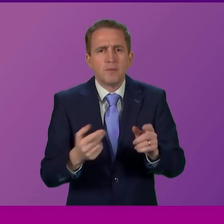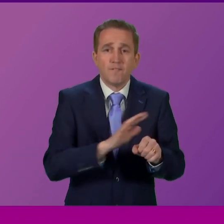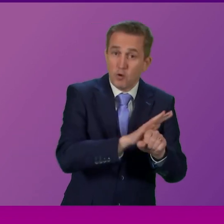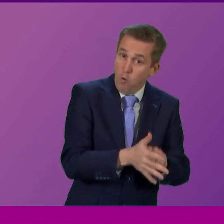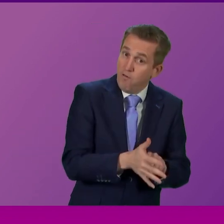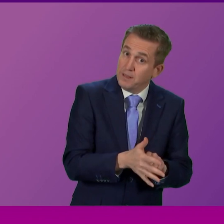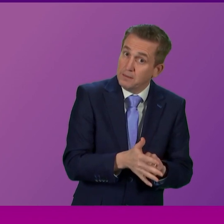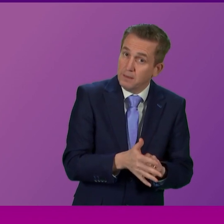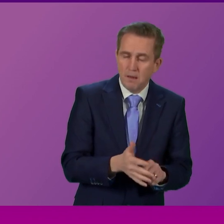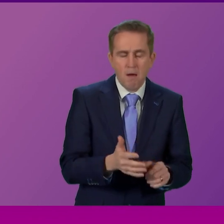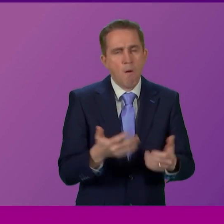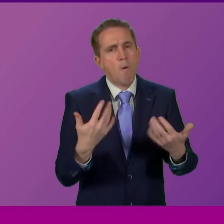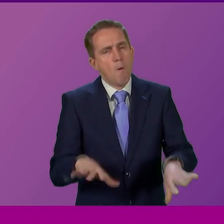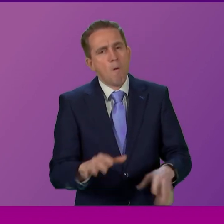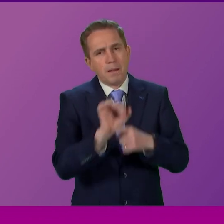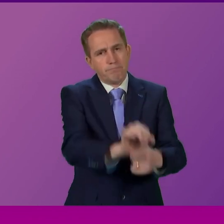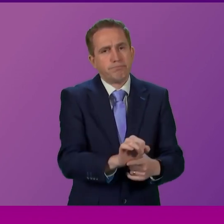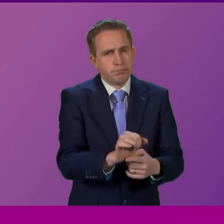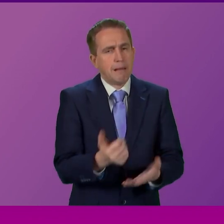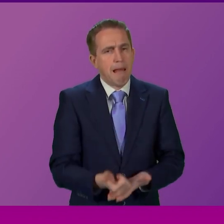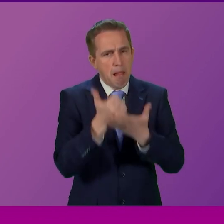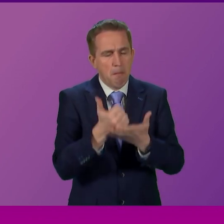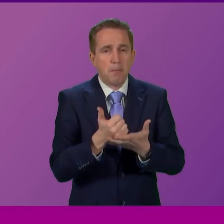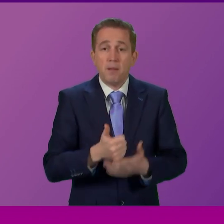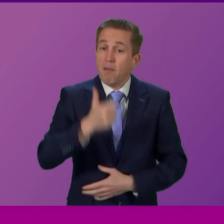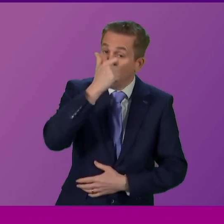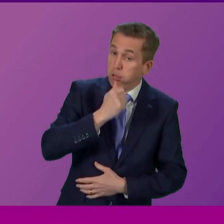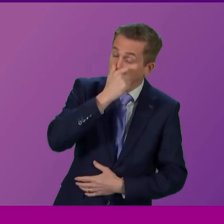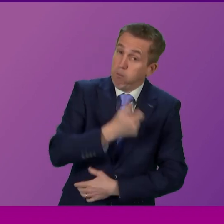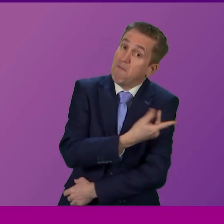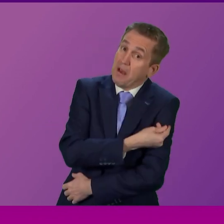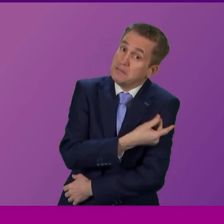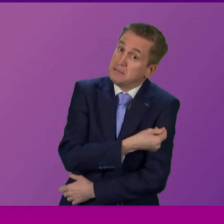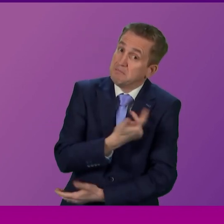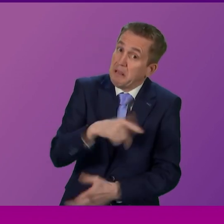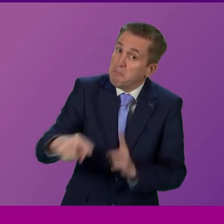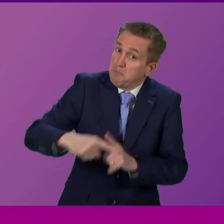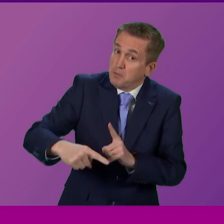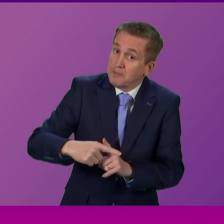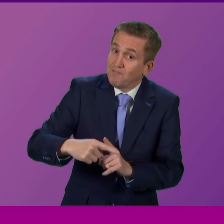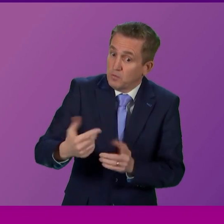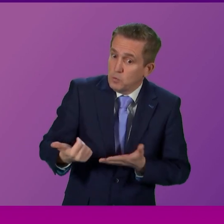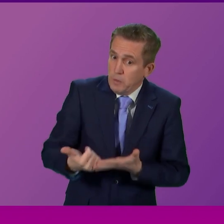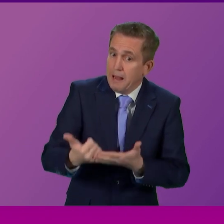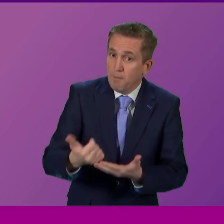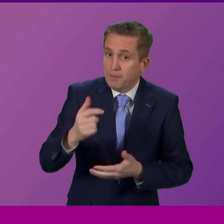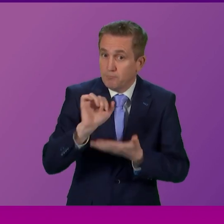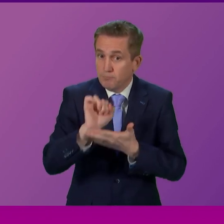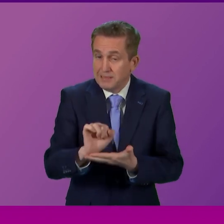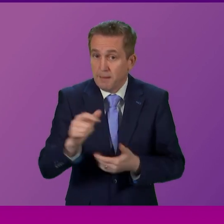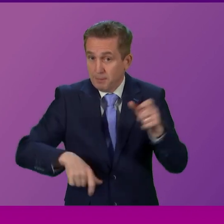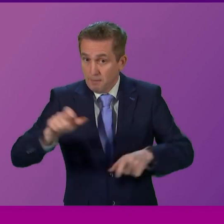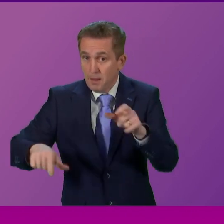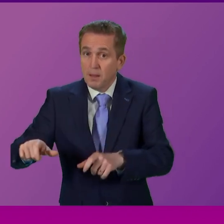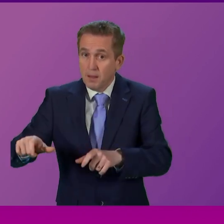in particular is a complete game changer and we know that the flu vaccine can also be effective as well. We have taken a decision in Scotland to